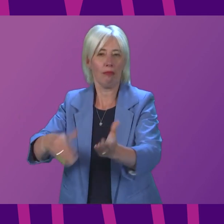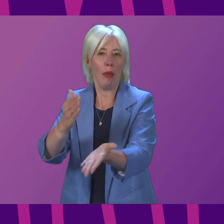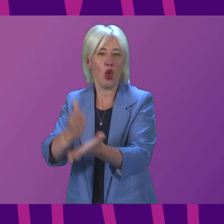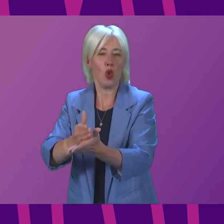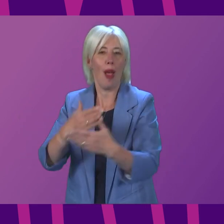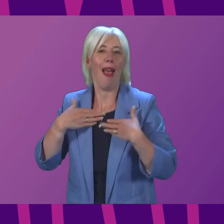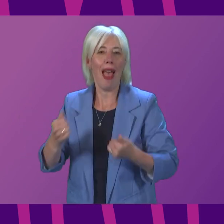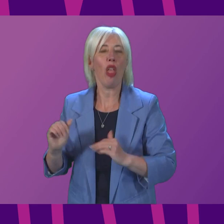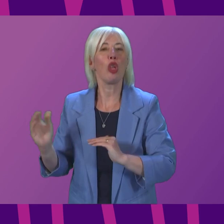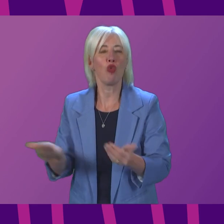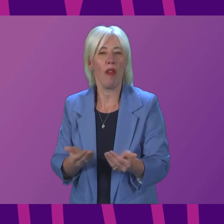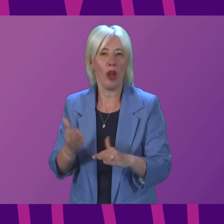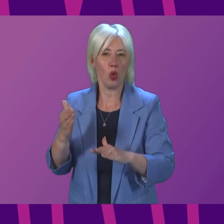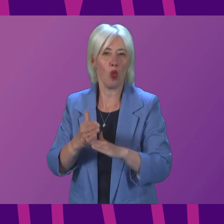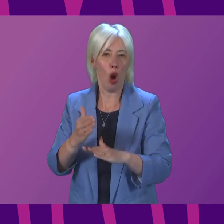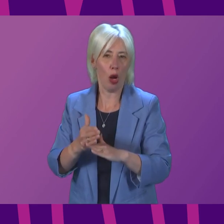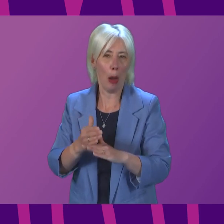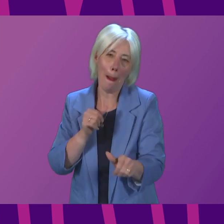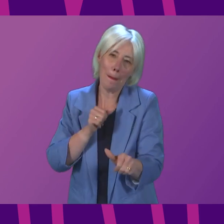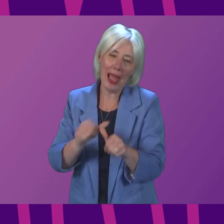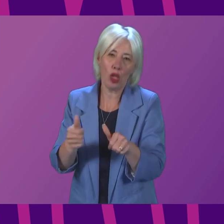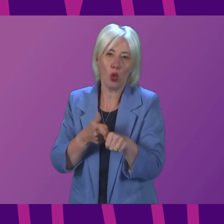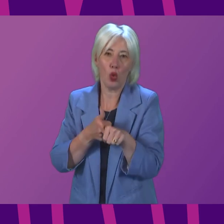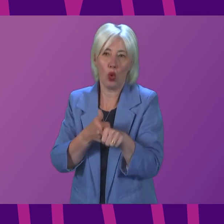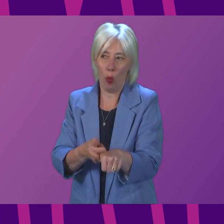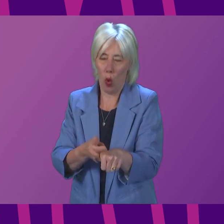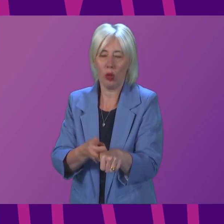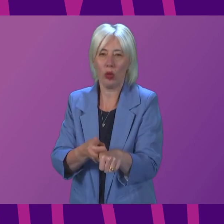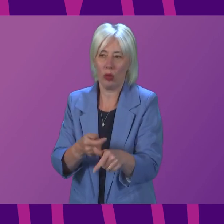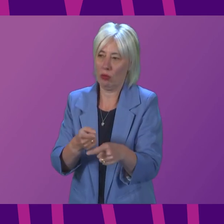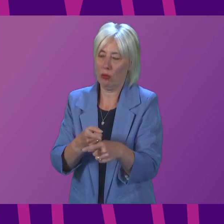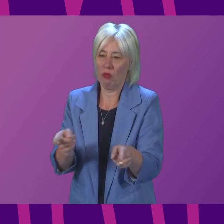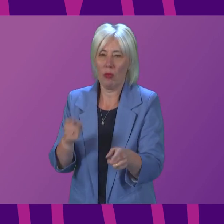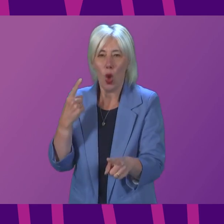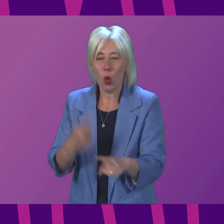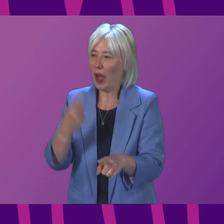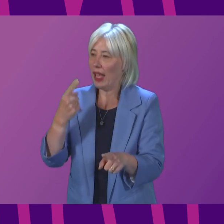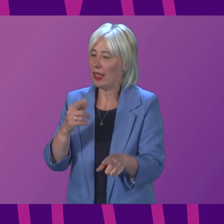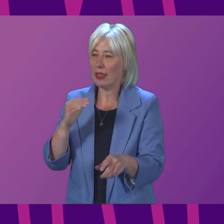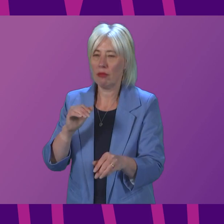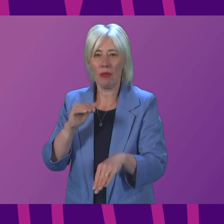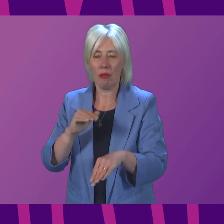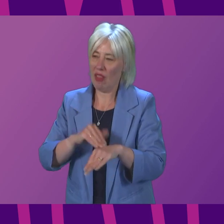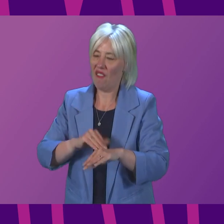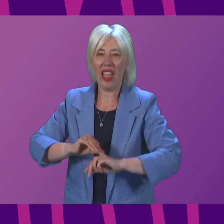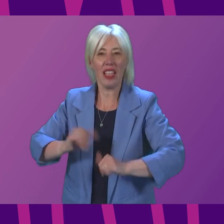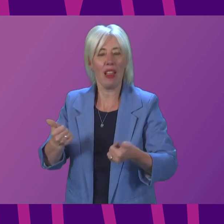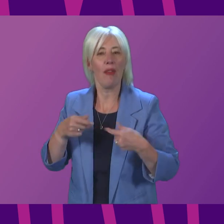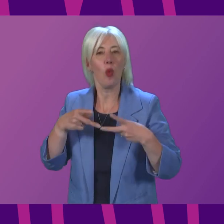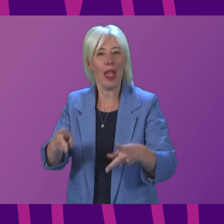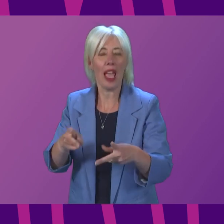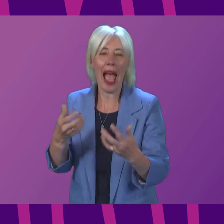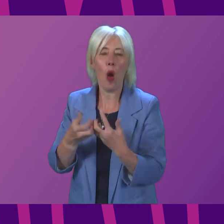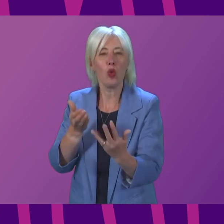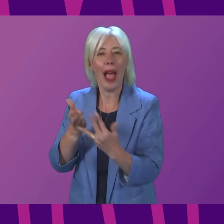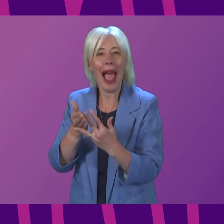the the quickest and most effective access to those